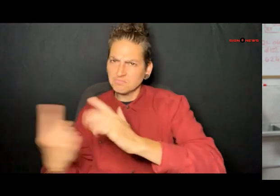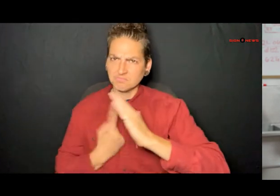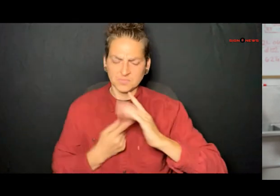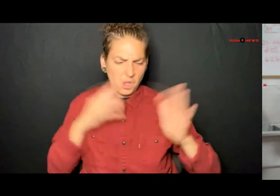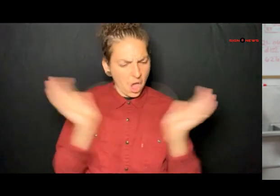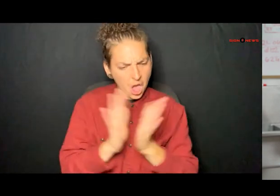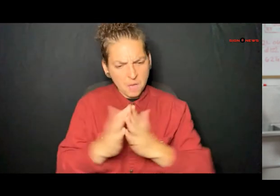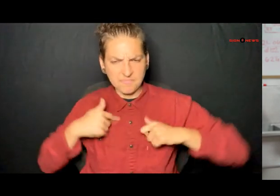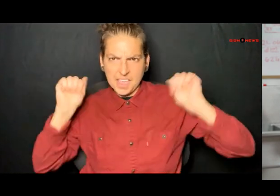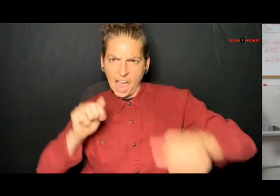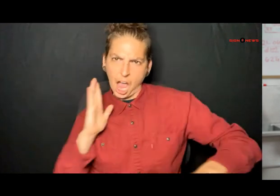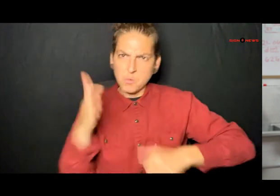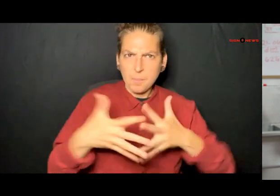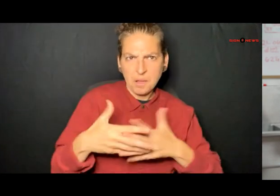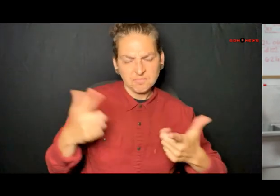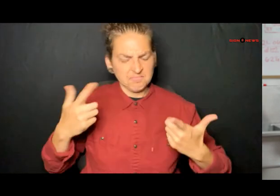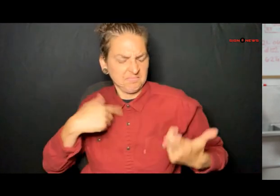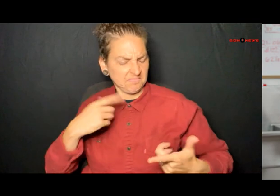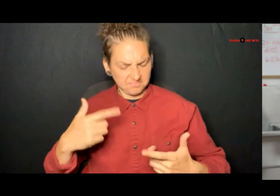to risk my life think about your family